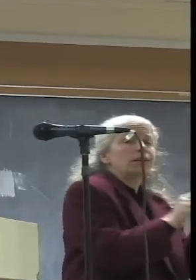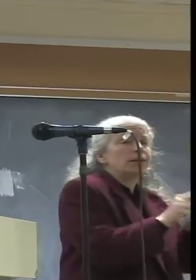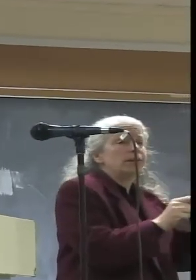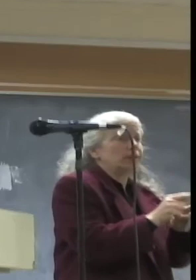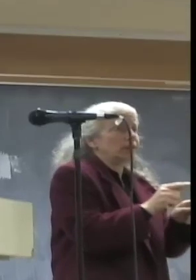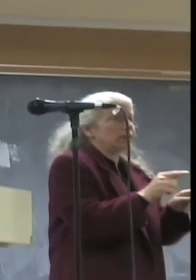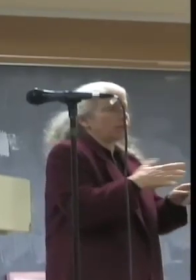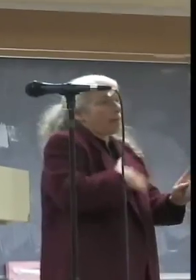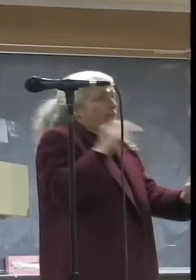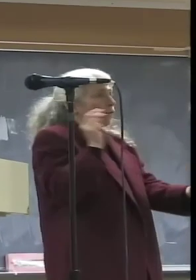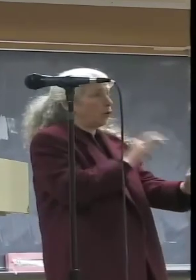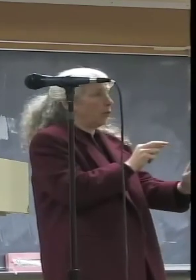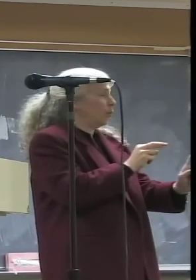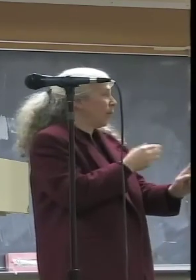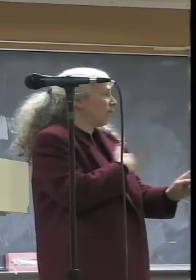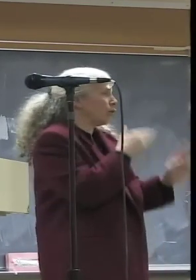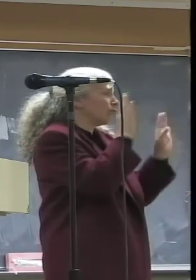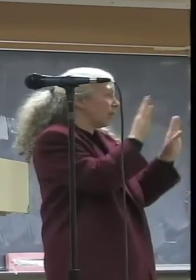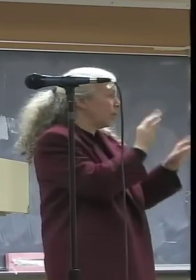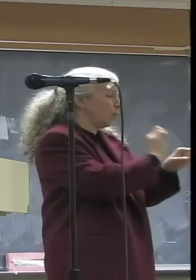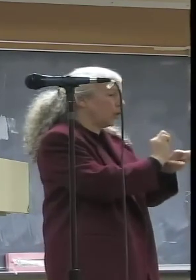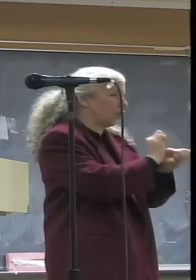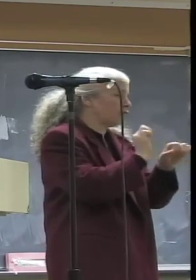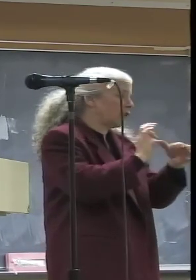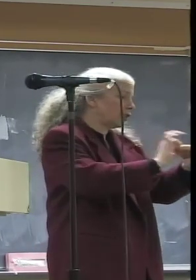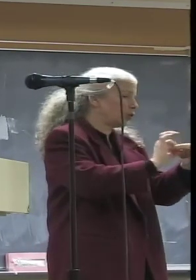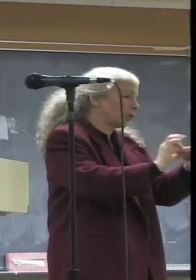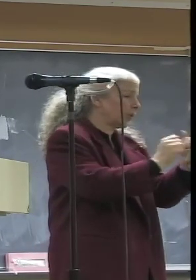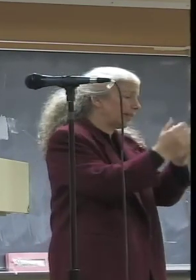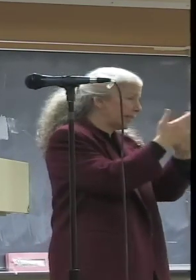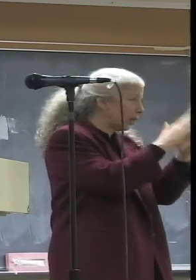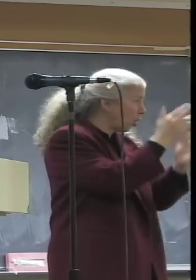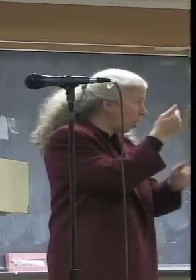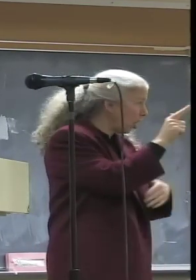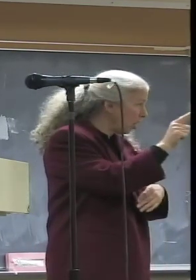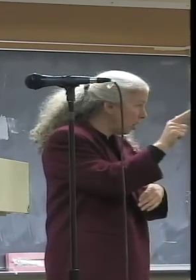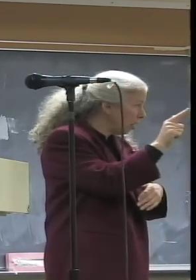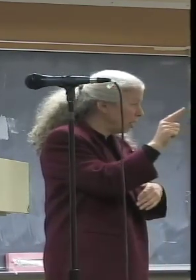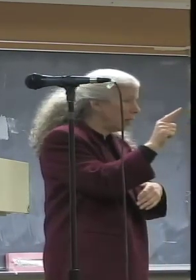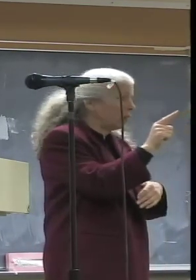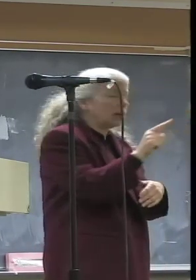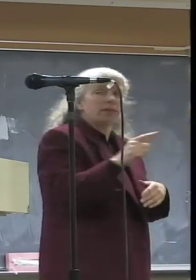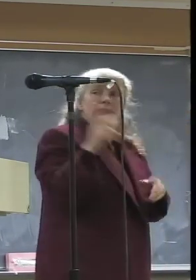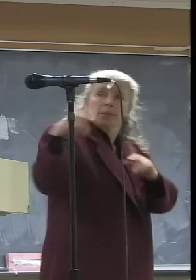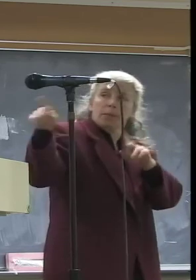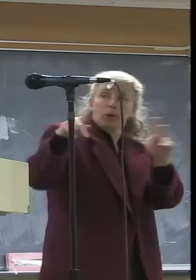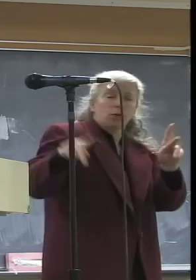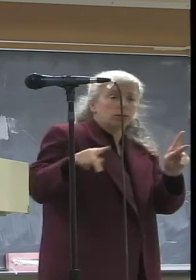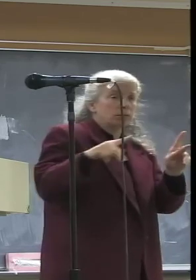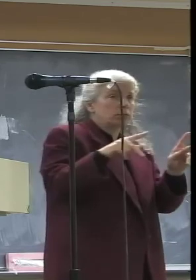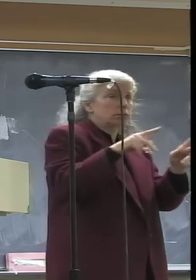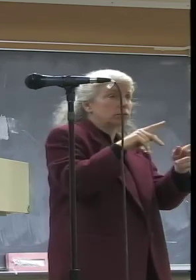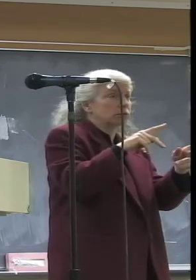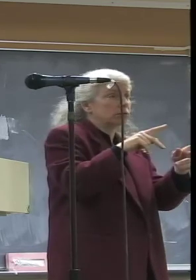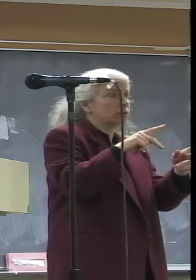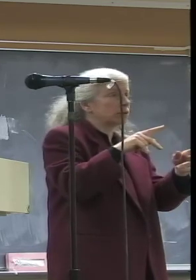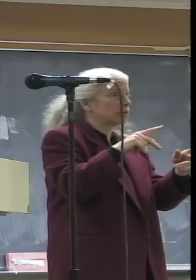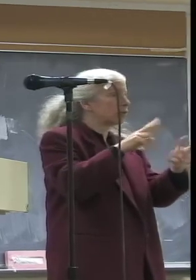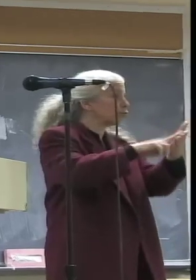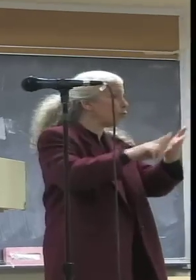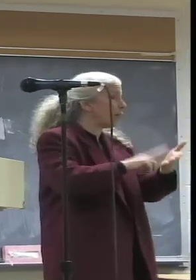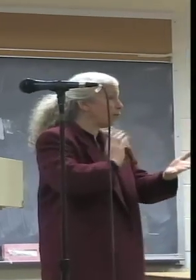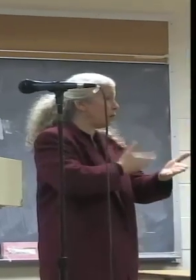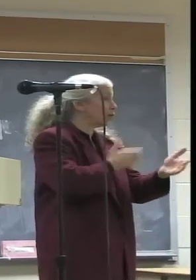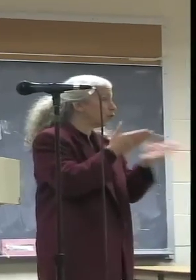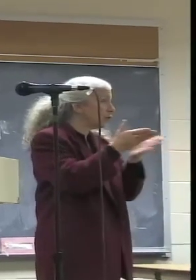from where I sit, we have a great working relationship with City Hall. If subscribers have questions that are routed through there, we're able to